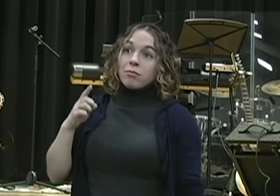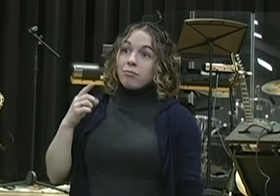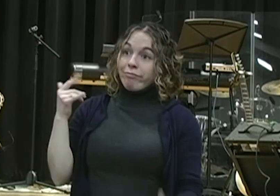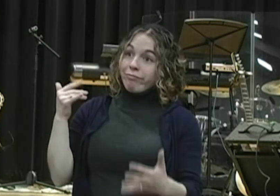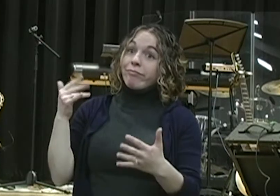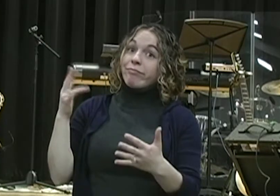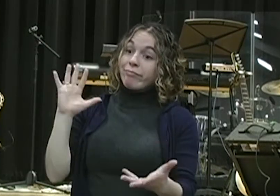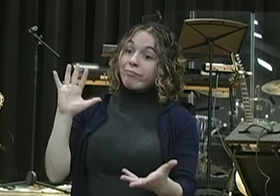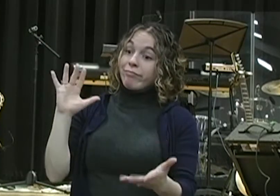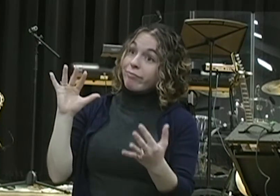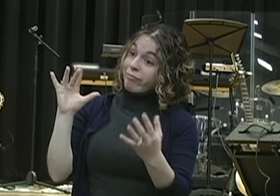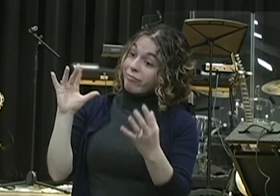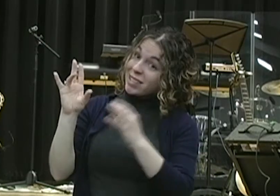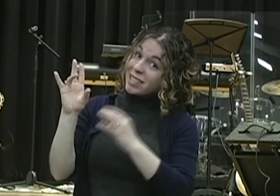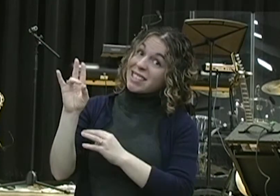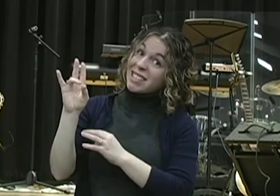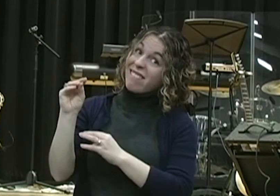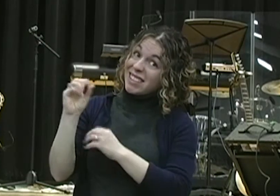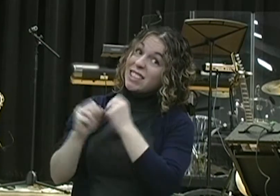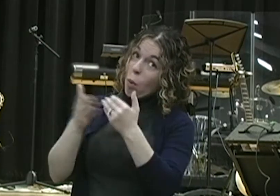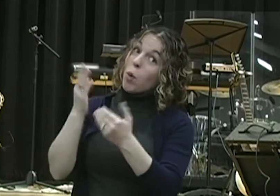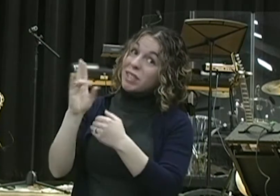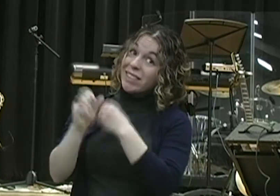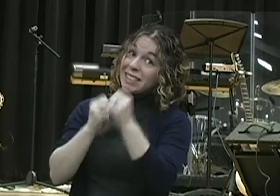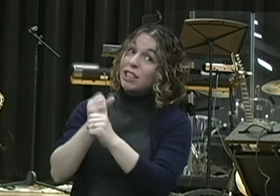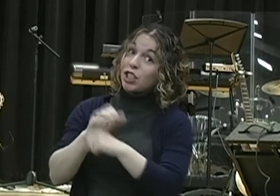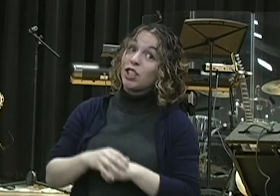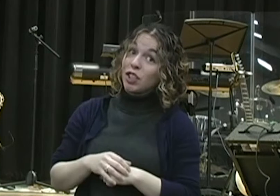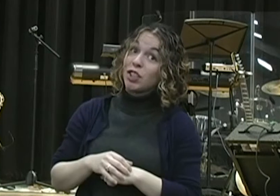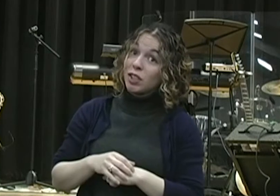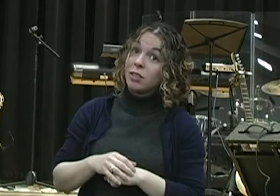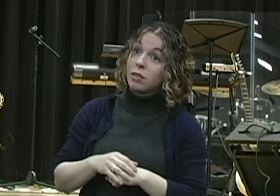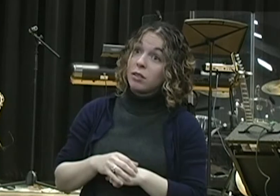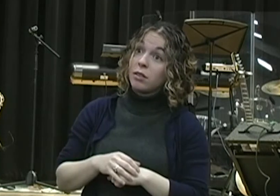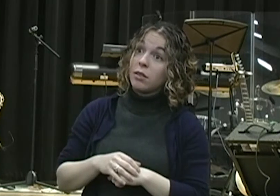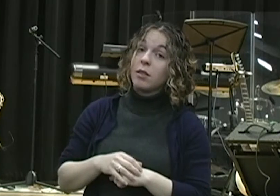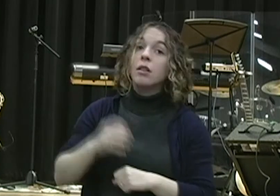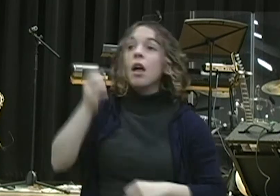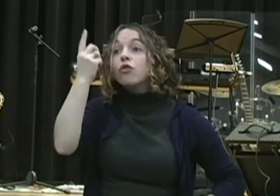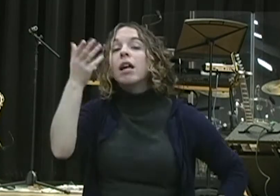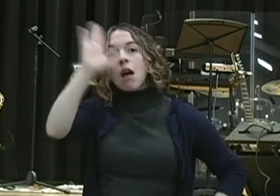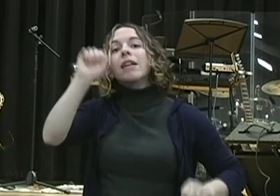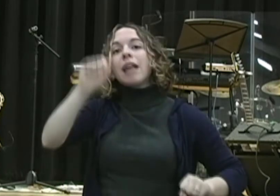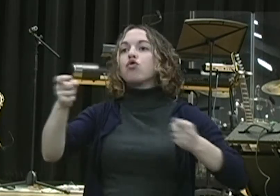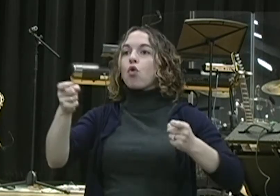doesn't need your help? How many people believe that God's in control over all things? How many people believe that God will establish his kingdom?